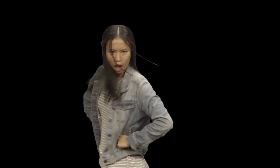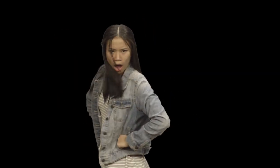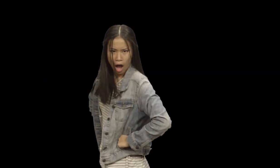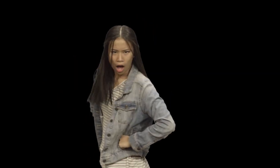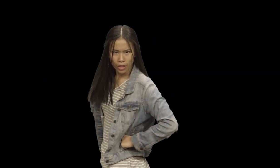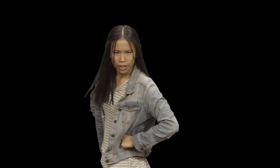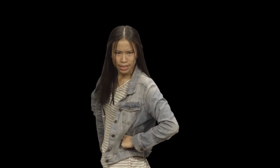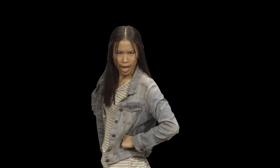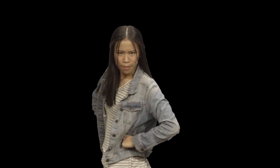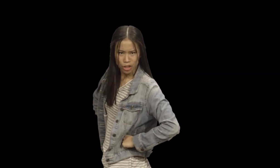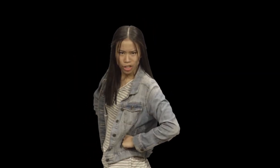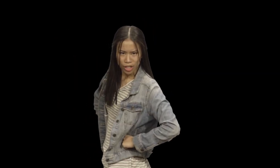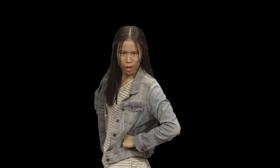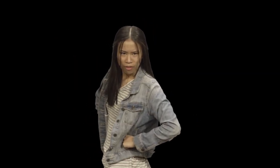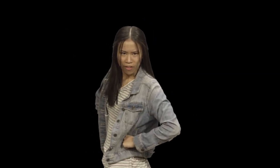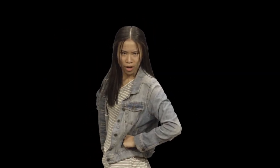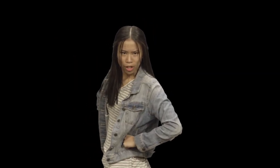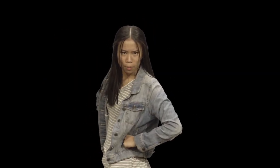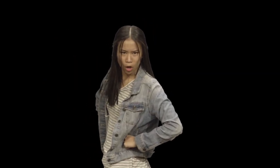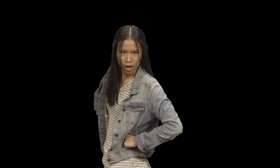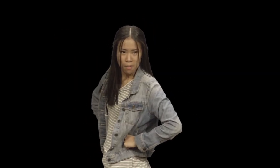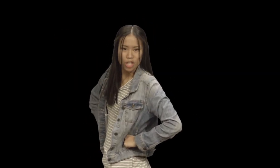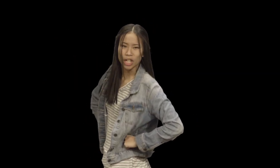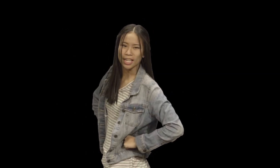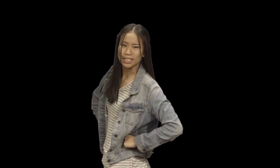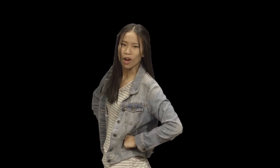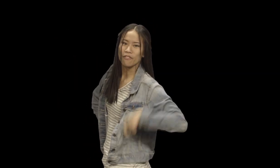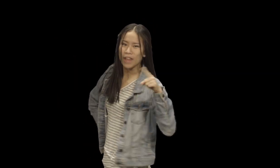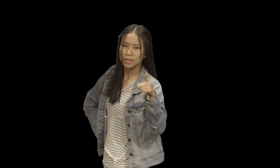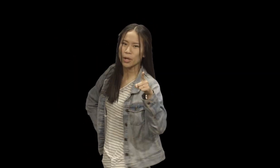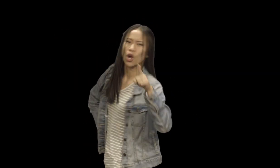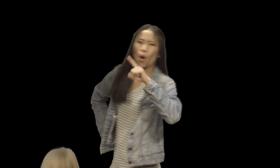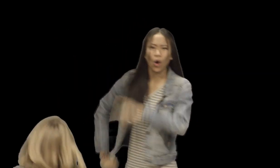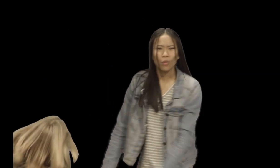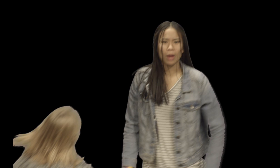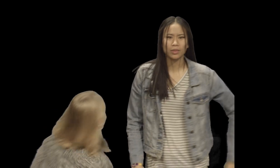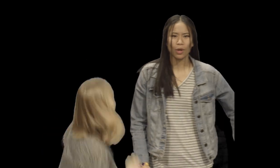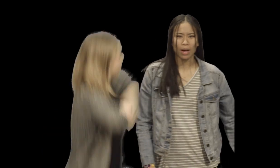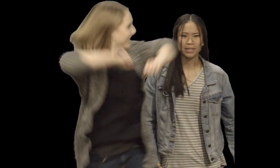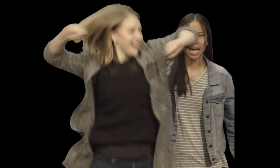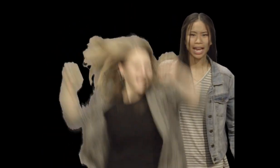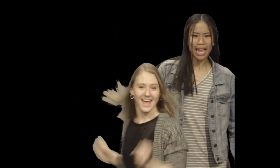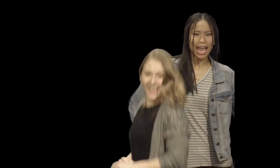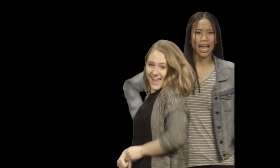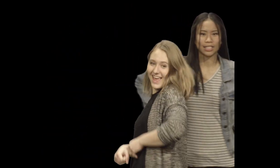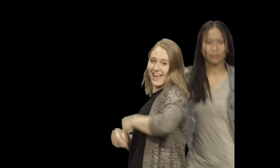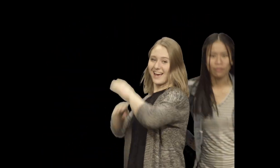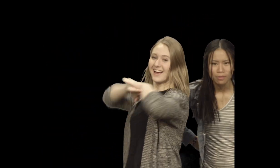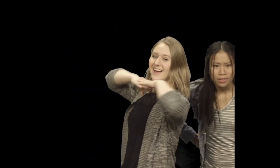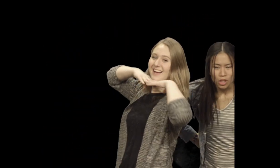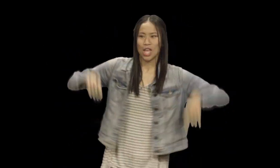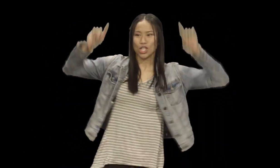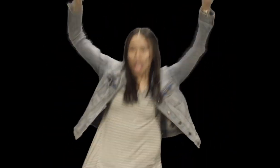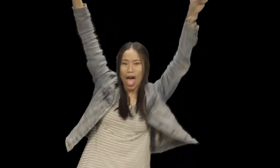All the things I mention can be found in the program. Check us out on Facebook or the website. Yeah!